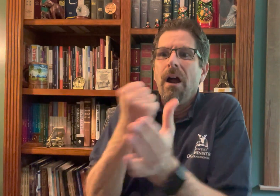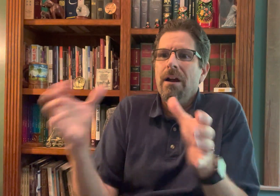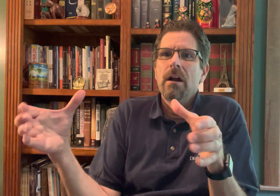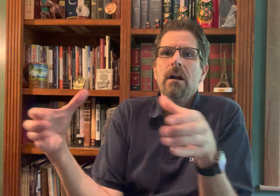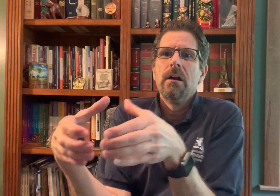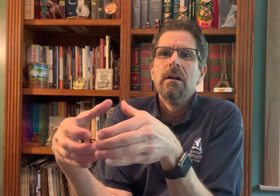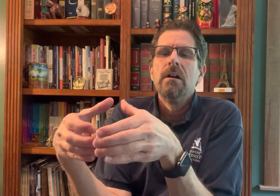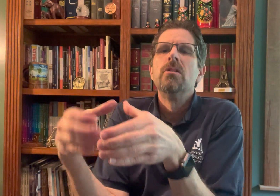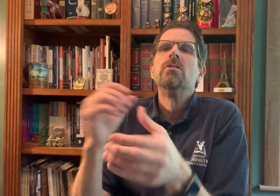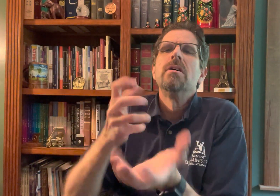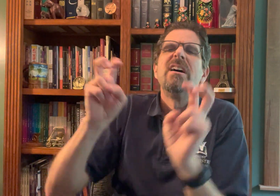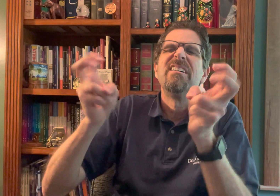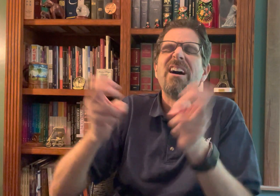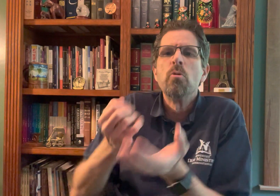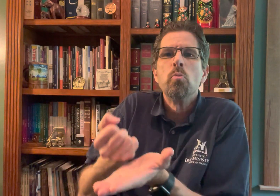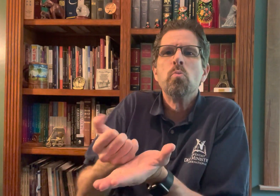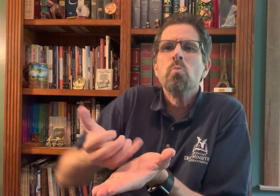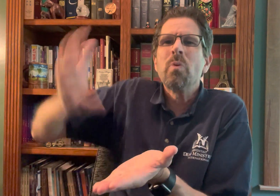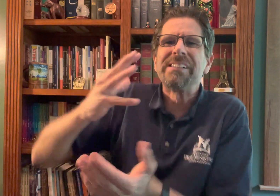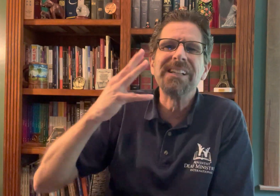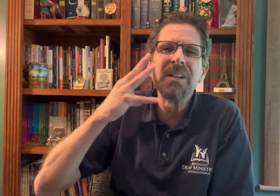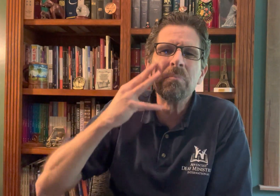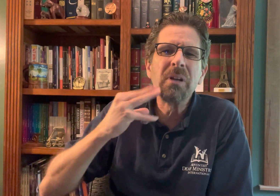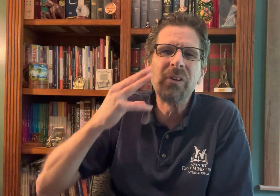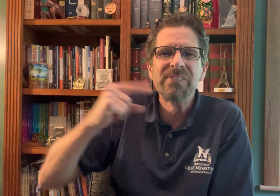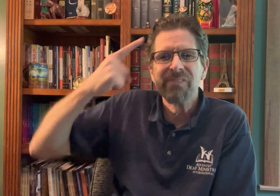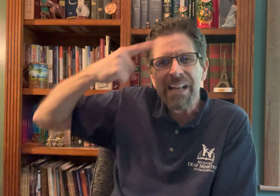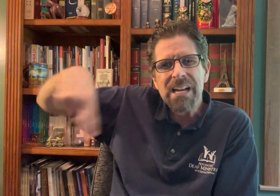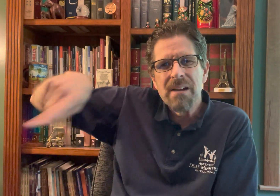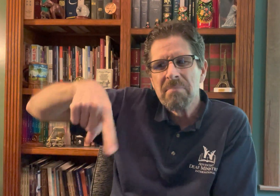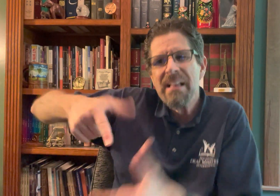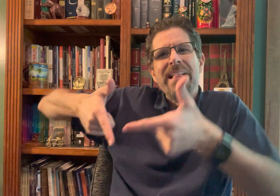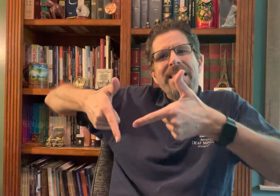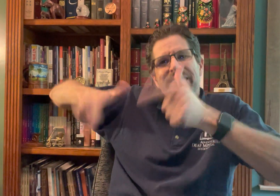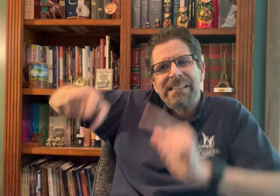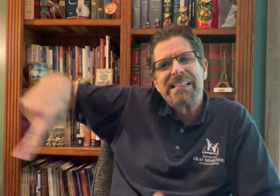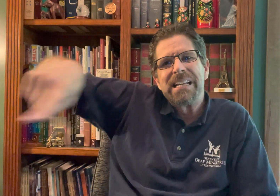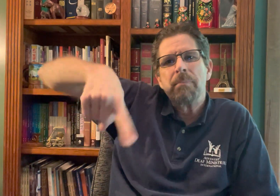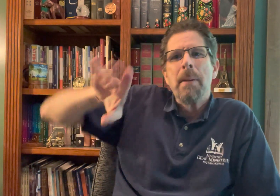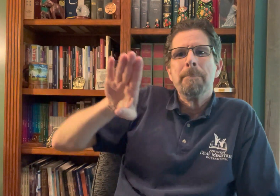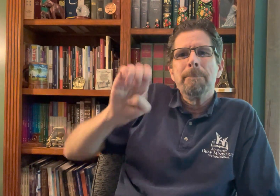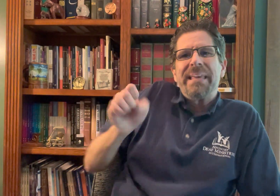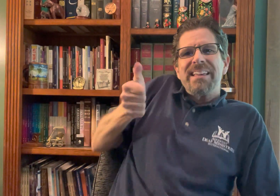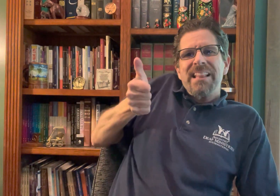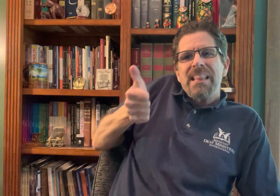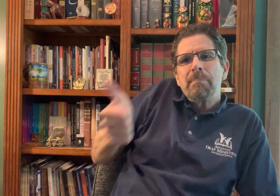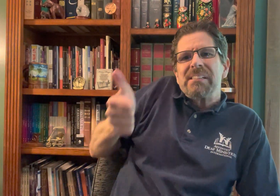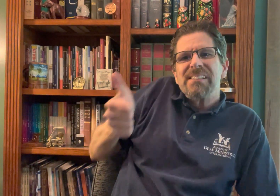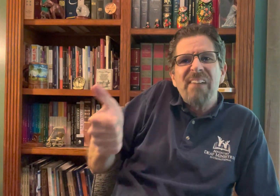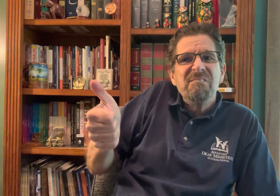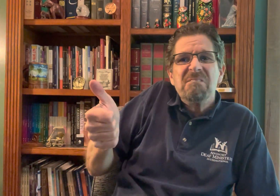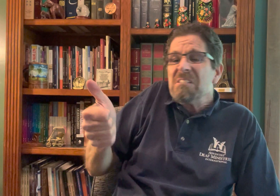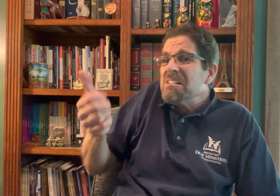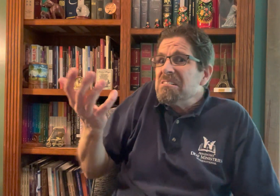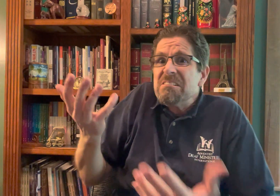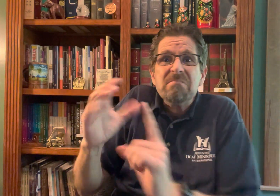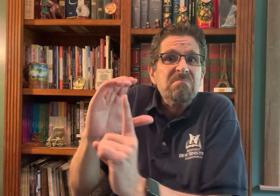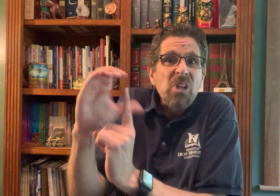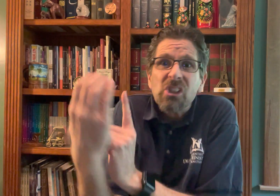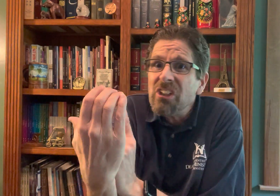culture, it is with this that they then grow. It's a rich experience. So